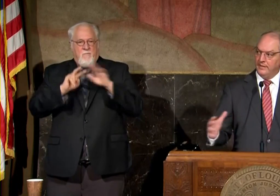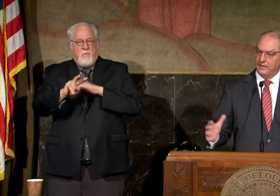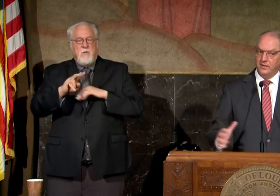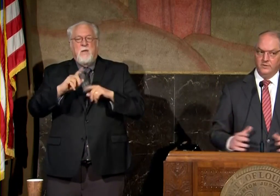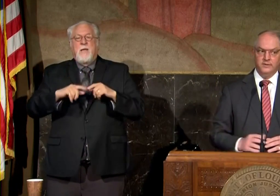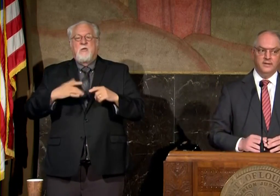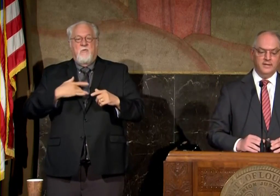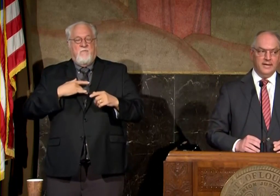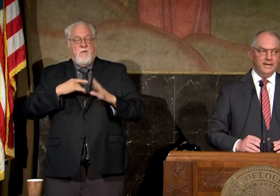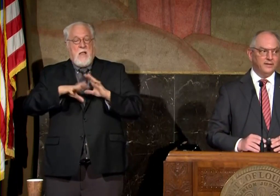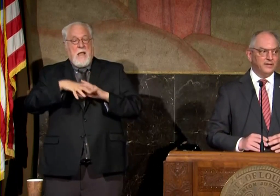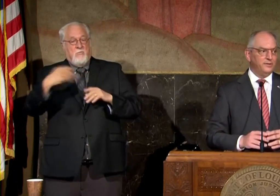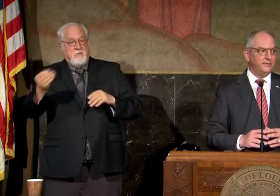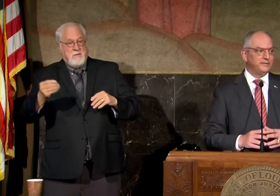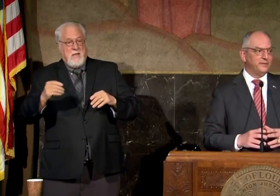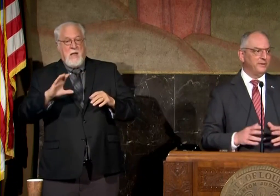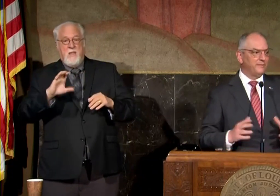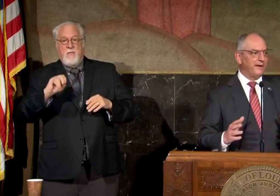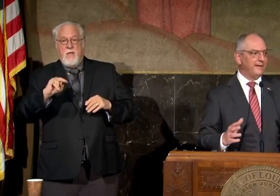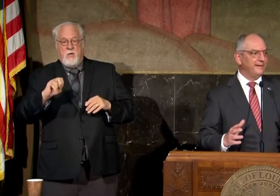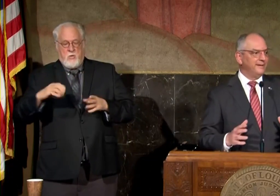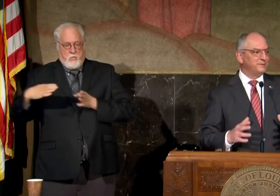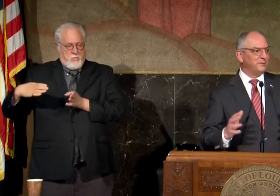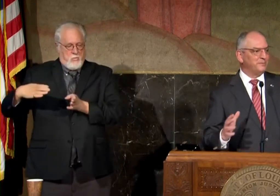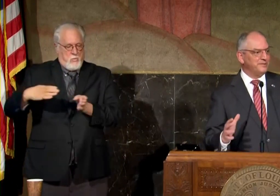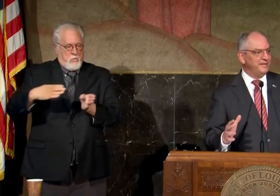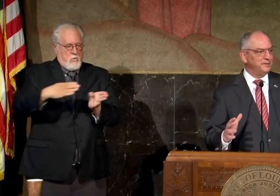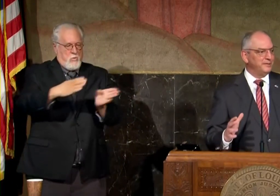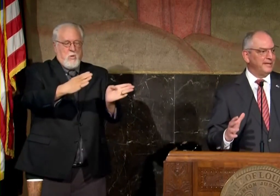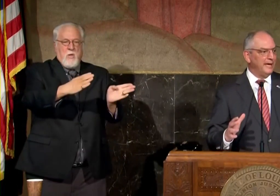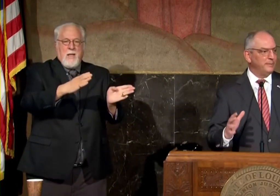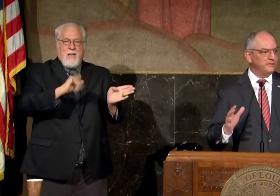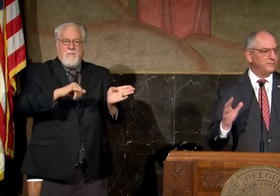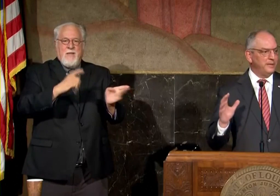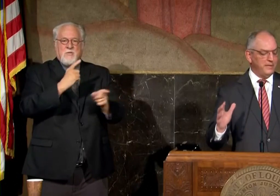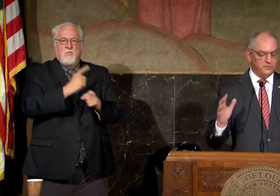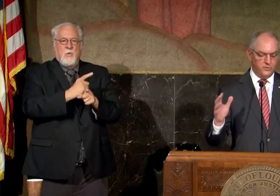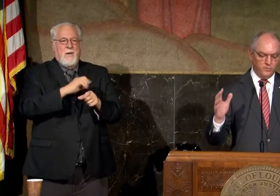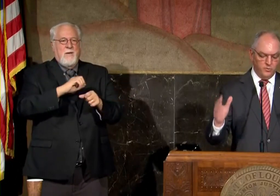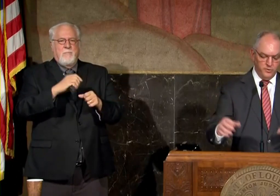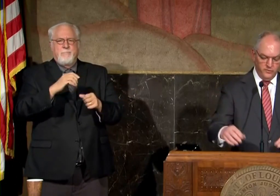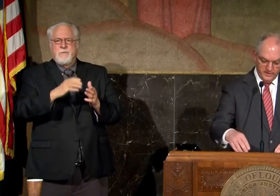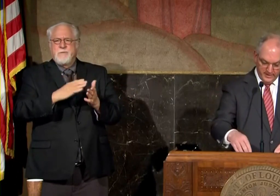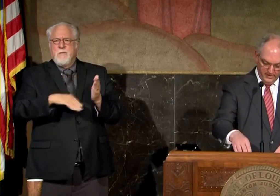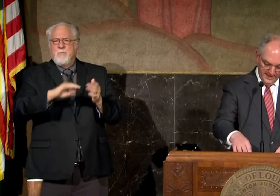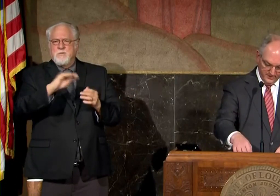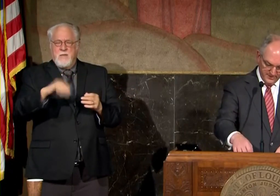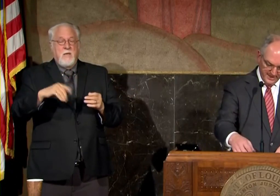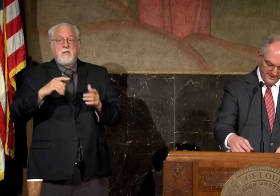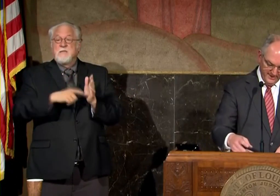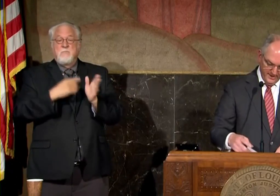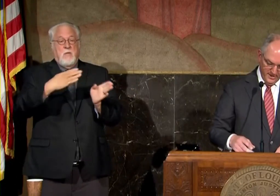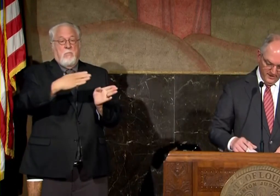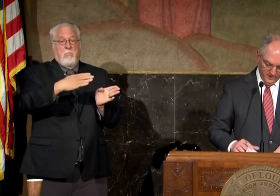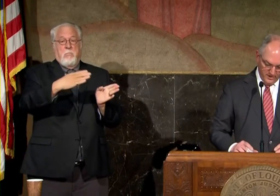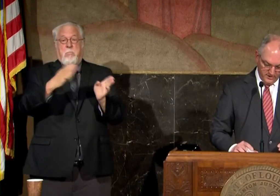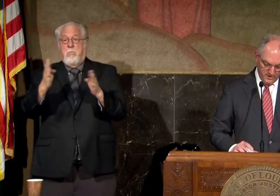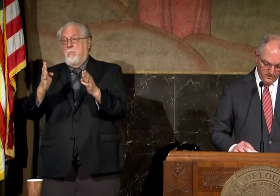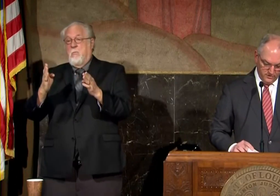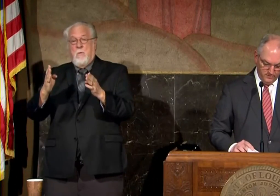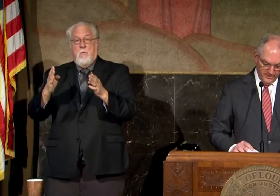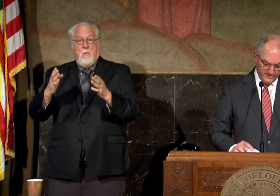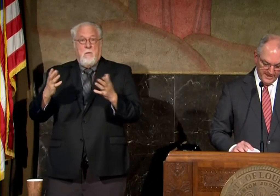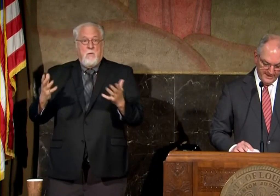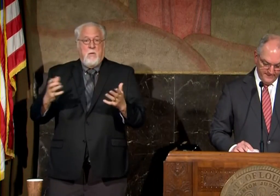outside the cone and the cone is only right a certain percentage of the time and sometimes that storm will move entirely outside of the